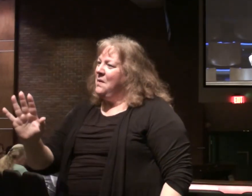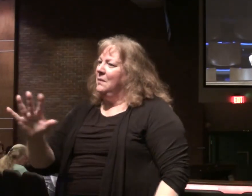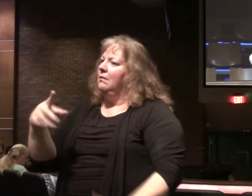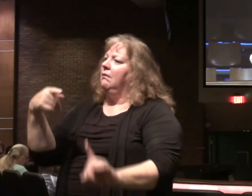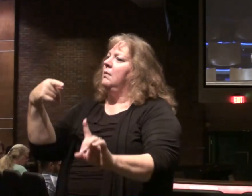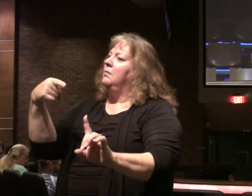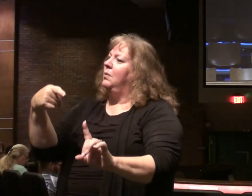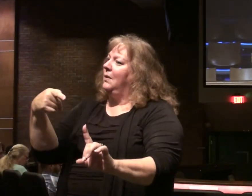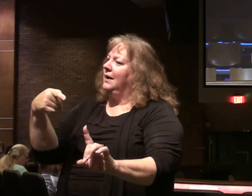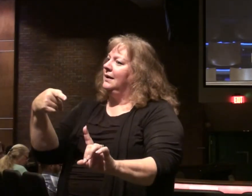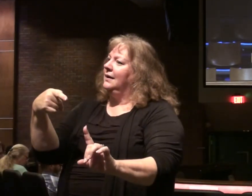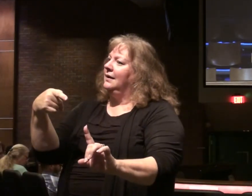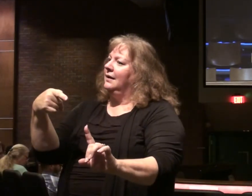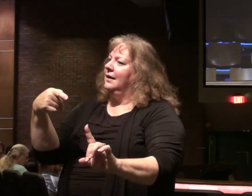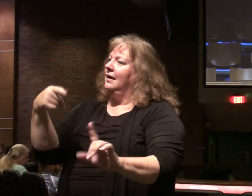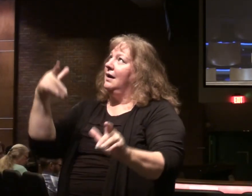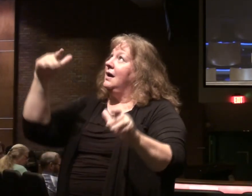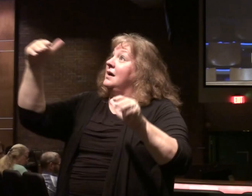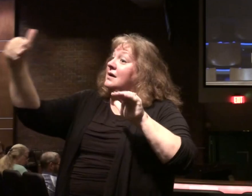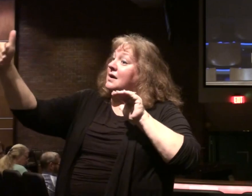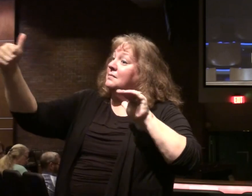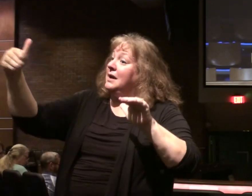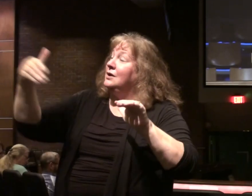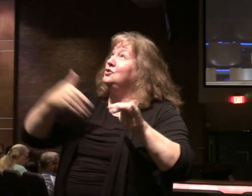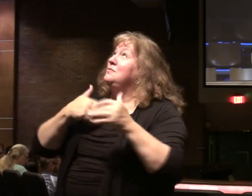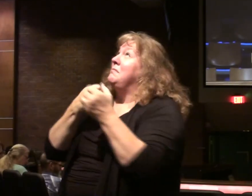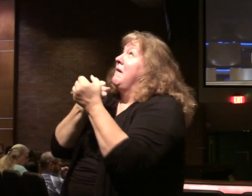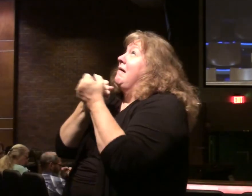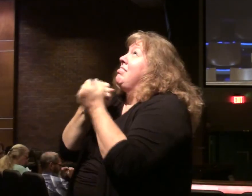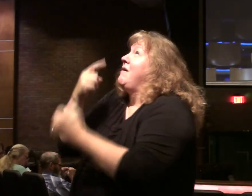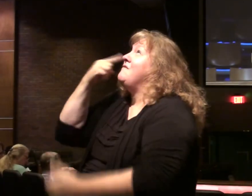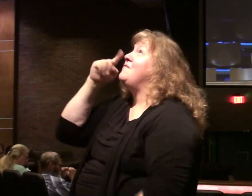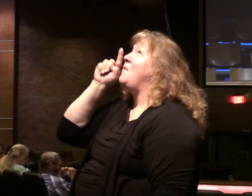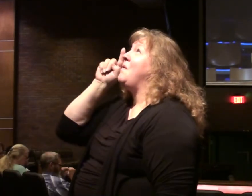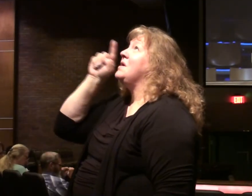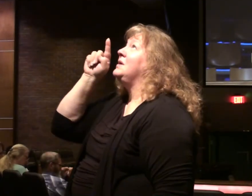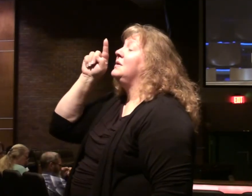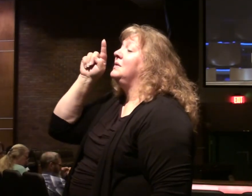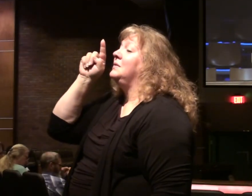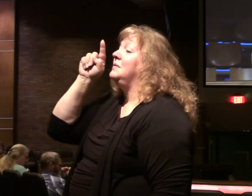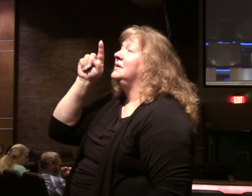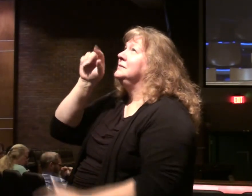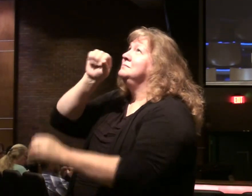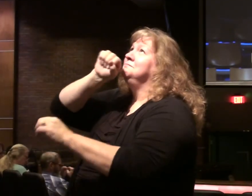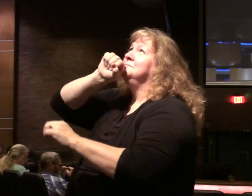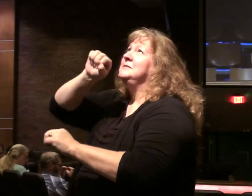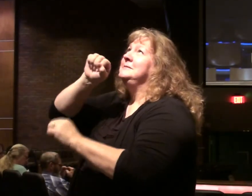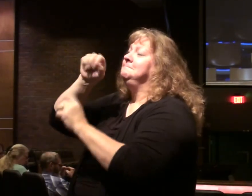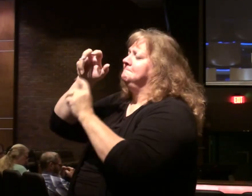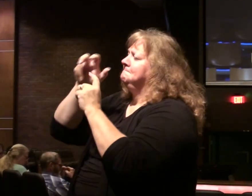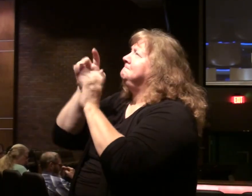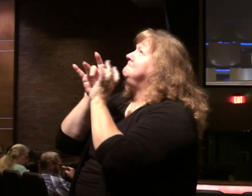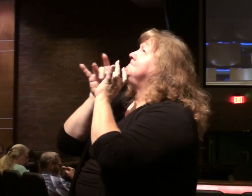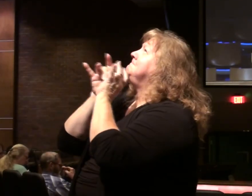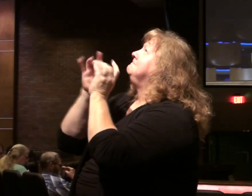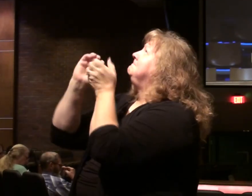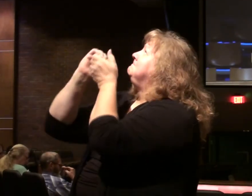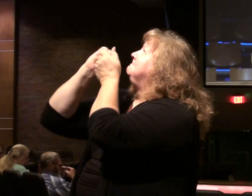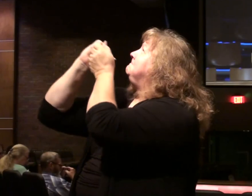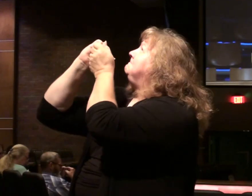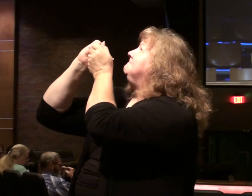that compared to their love for Jesus Christ, their devotion to him, their allegiance to him,